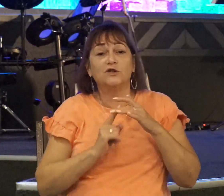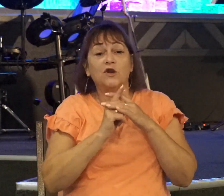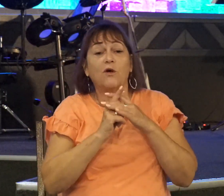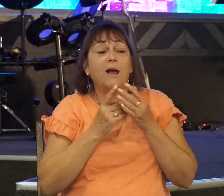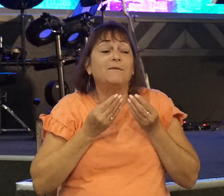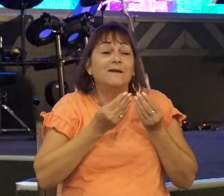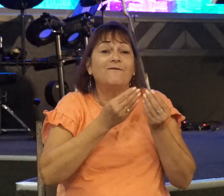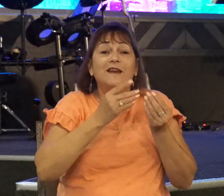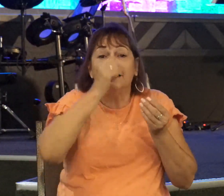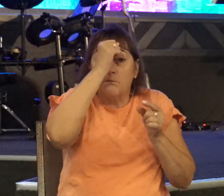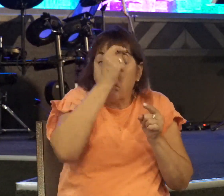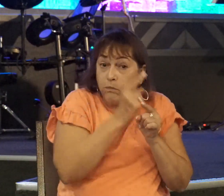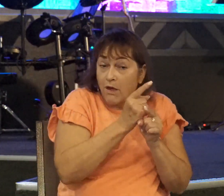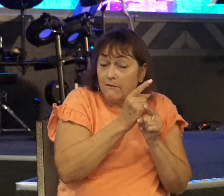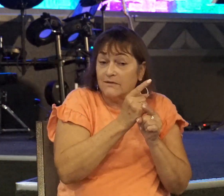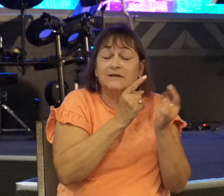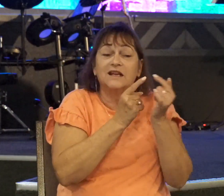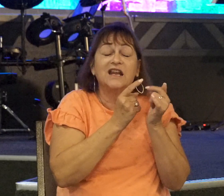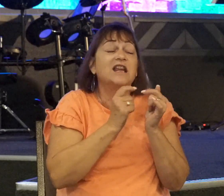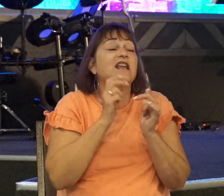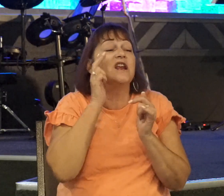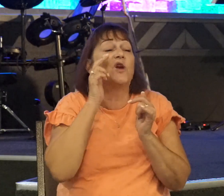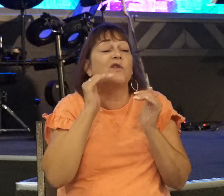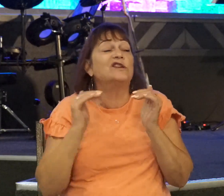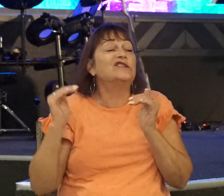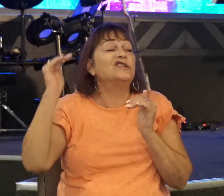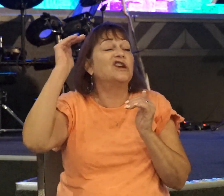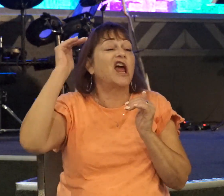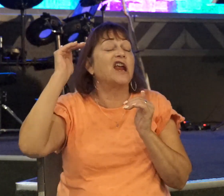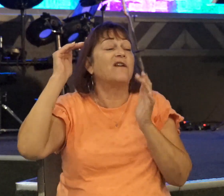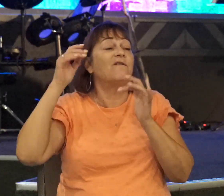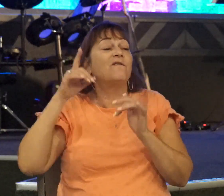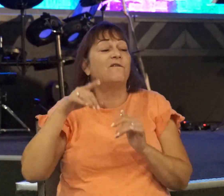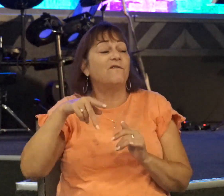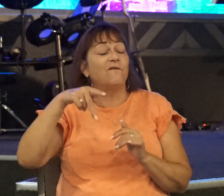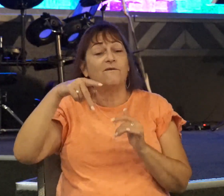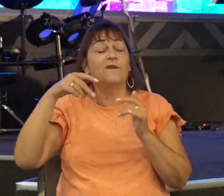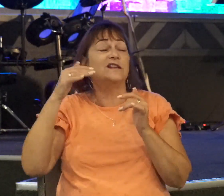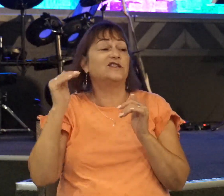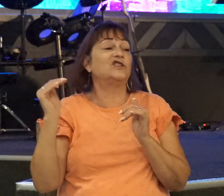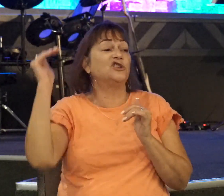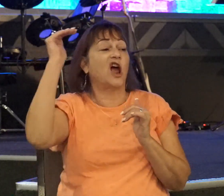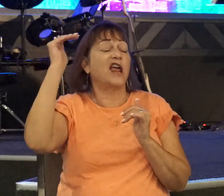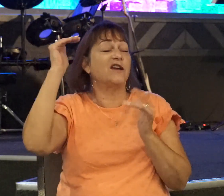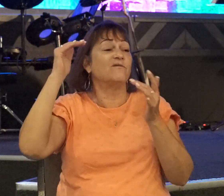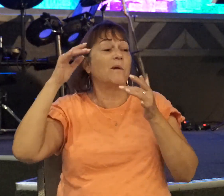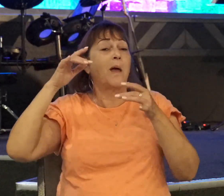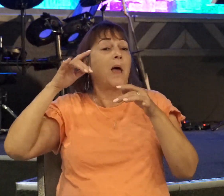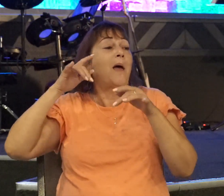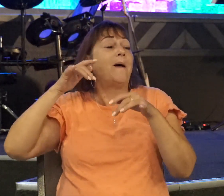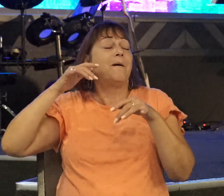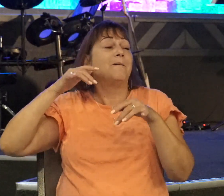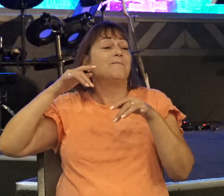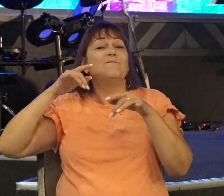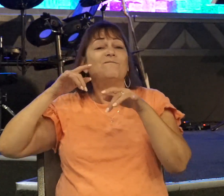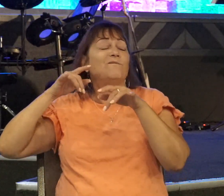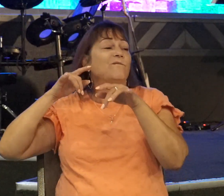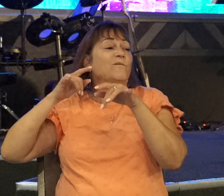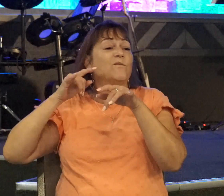He had heard this giant Philistine blaspheming God, challenging God's people. And this is what David said. It's